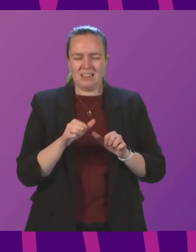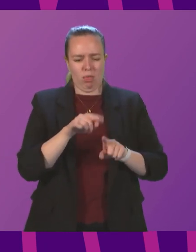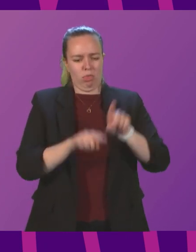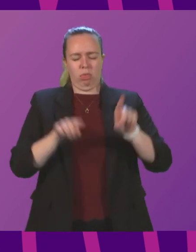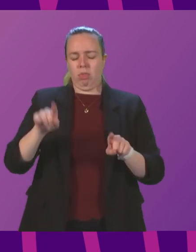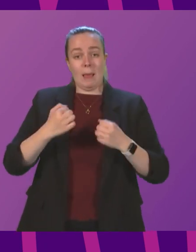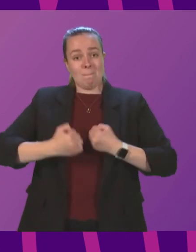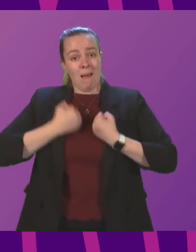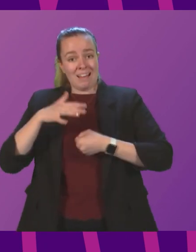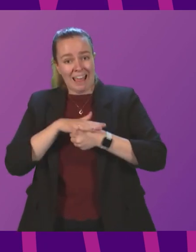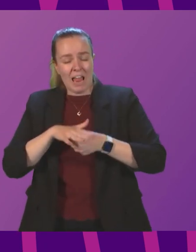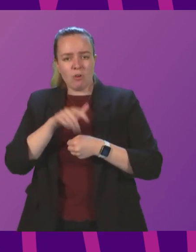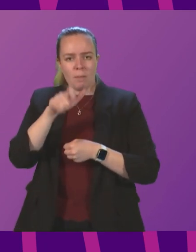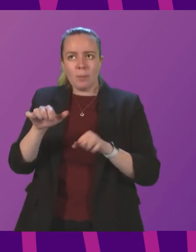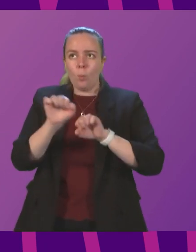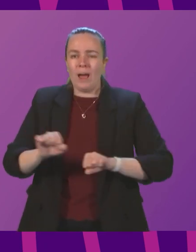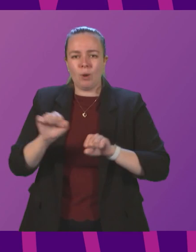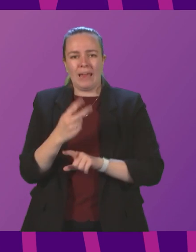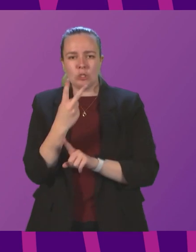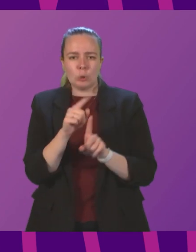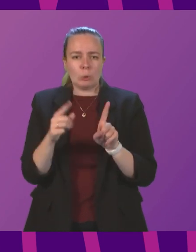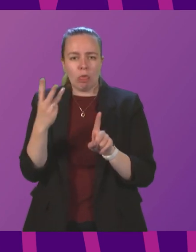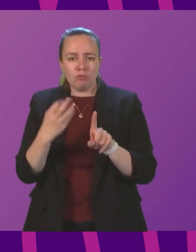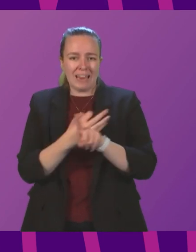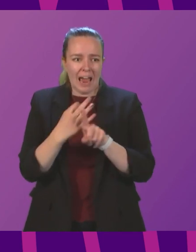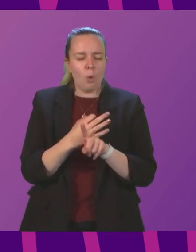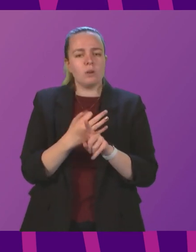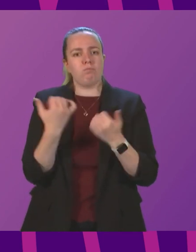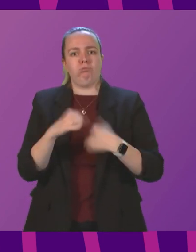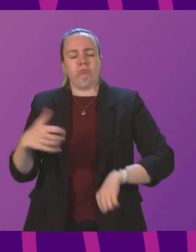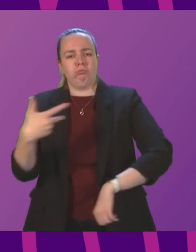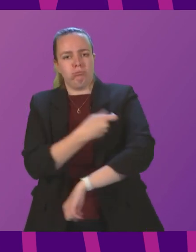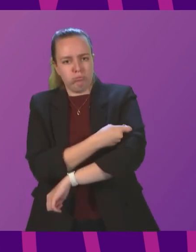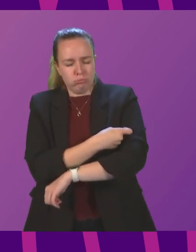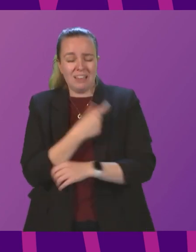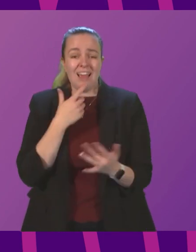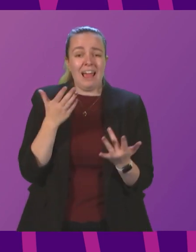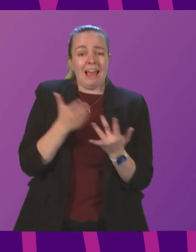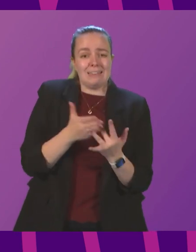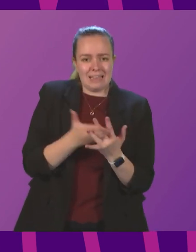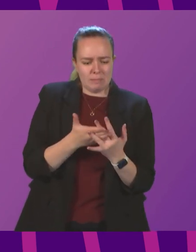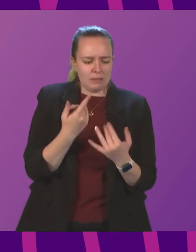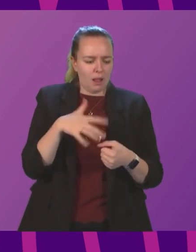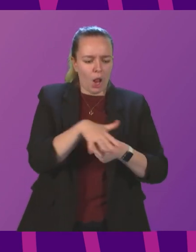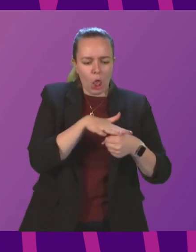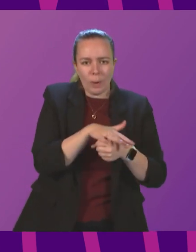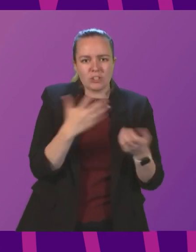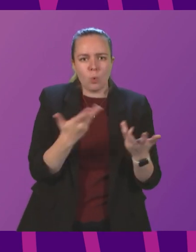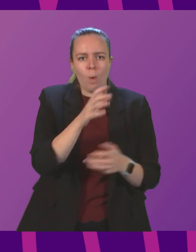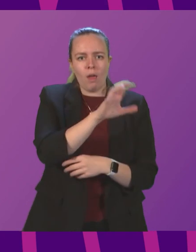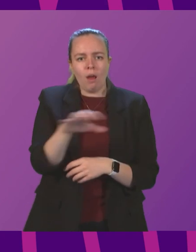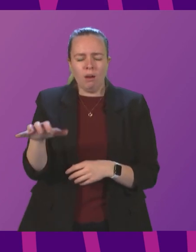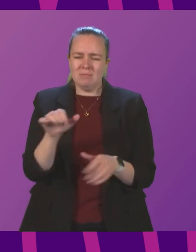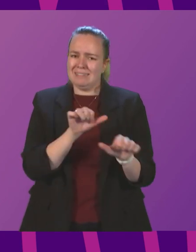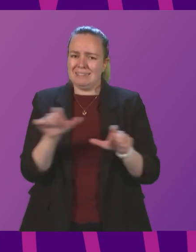In my own area, people are waiting two to three hours to receive their boosters. Accessibility in terms of the location of these sites is still